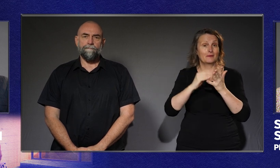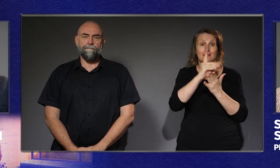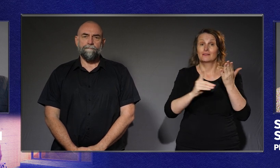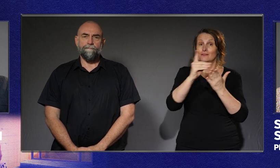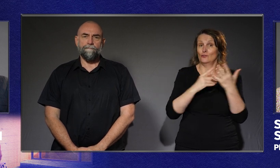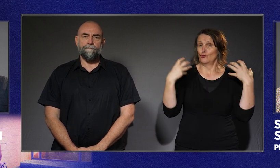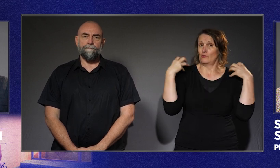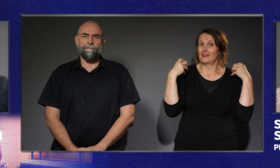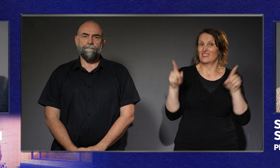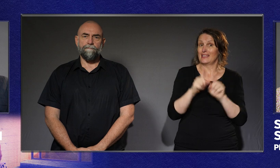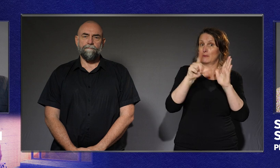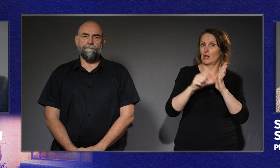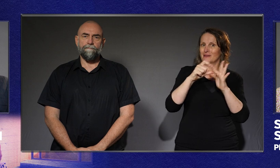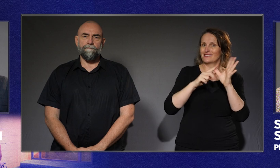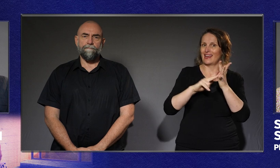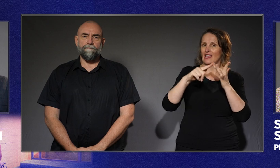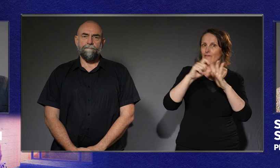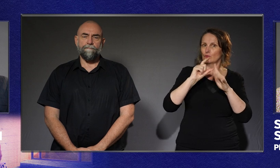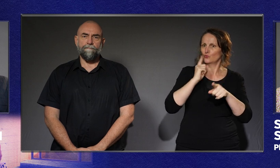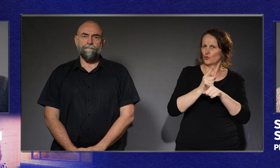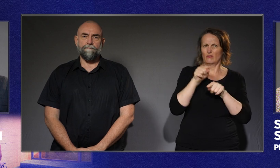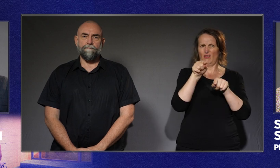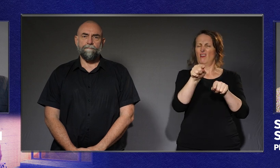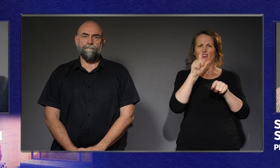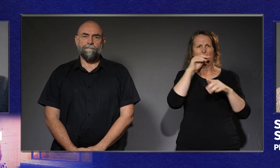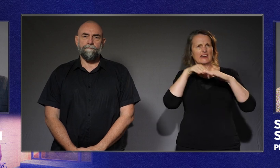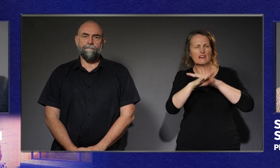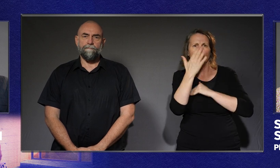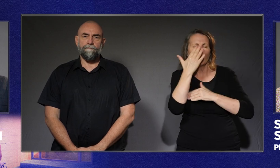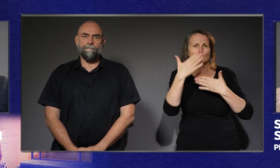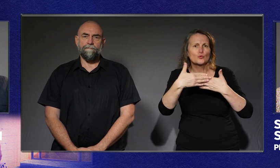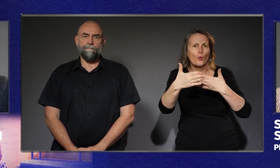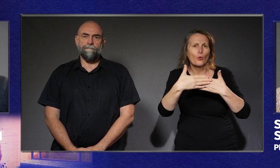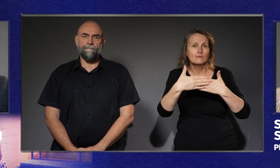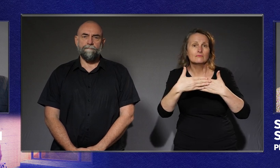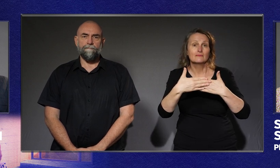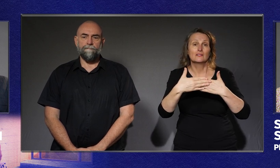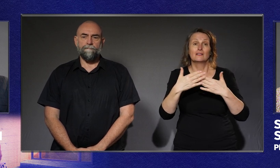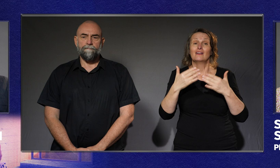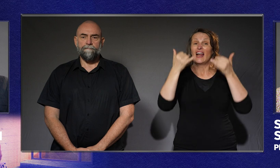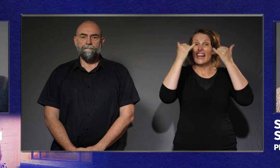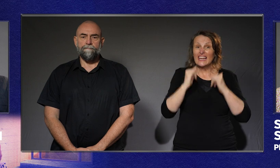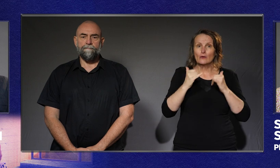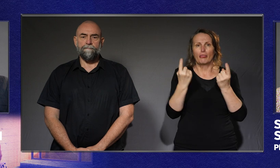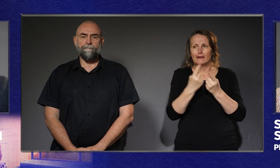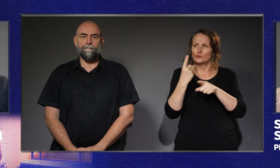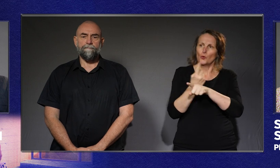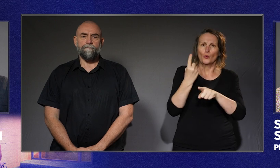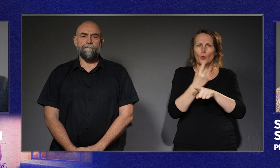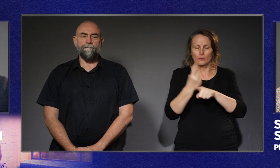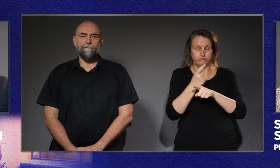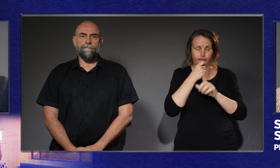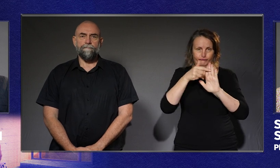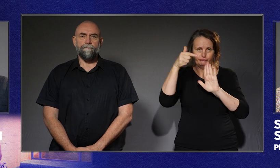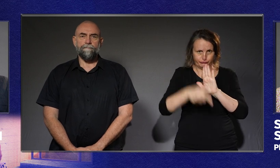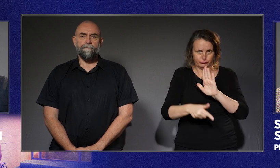when David first raised this issue. And this legal stuff can get pretty technical. So Robin's going to break it down for us because this